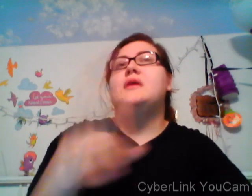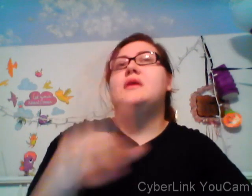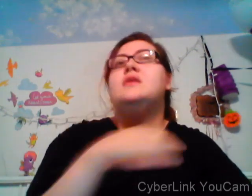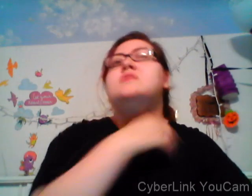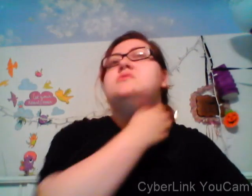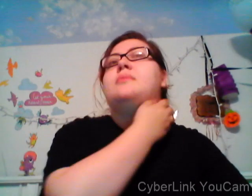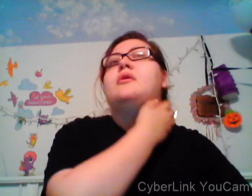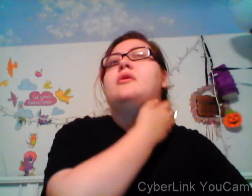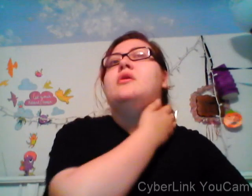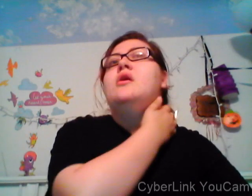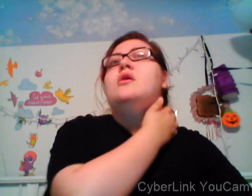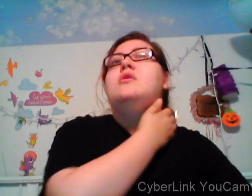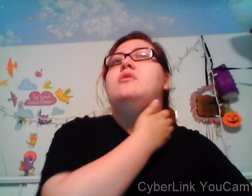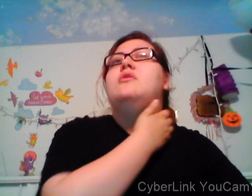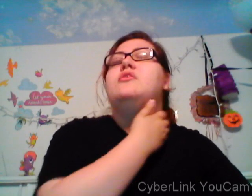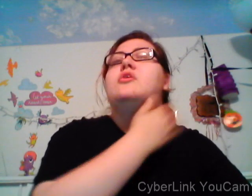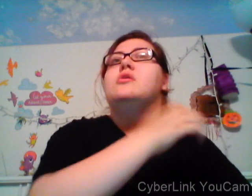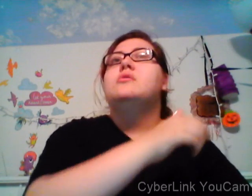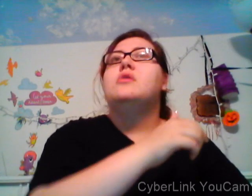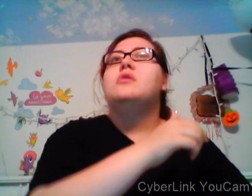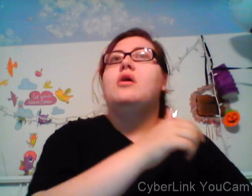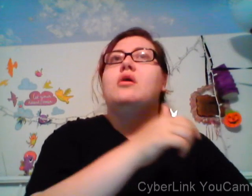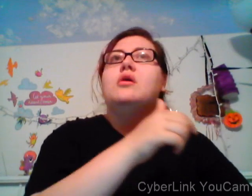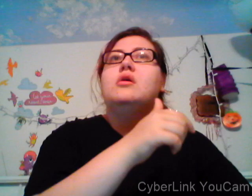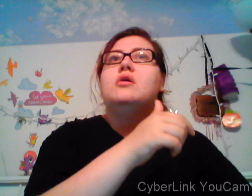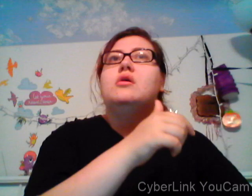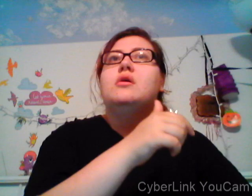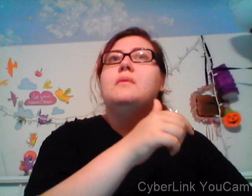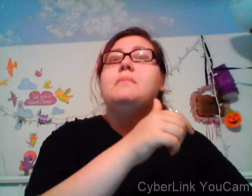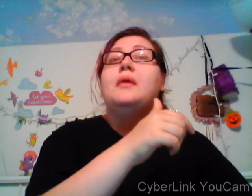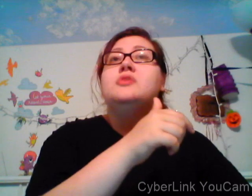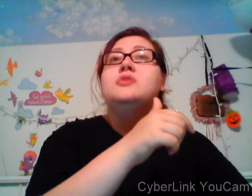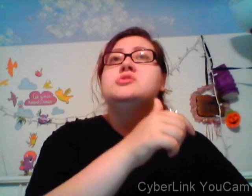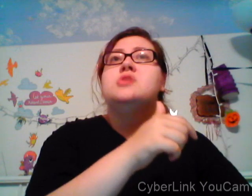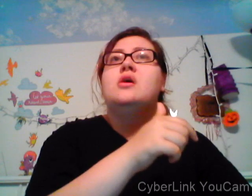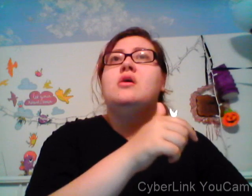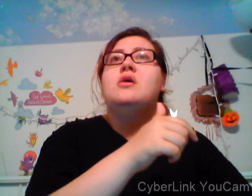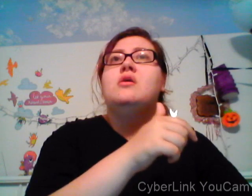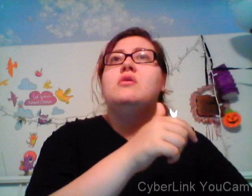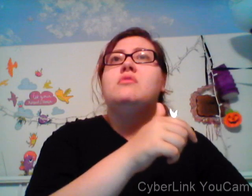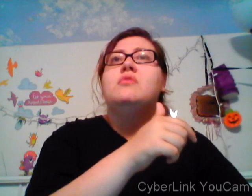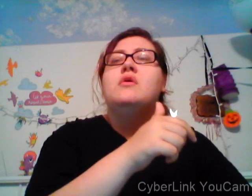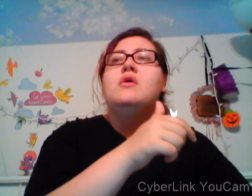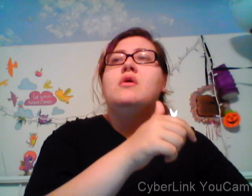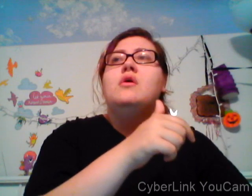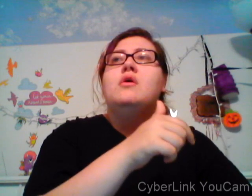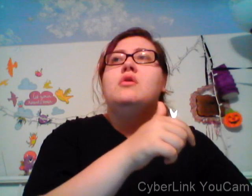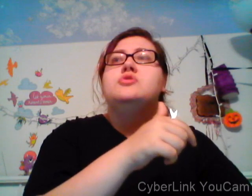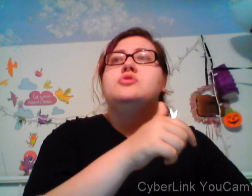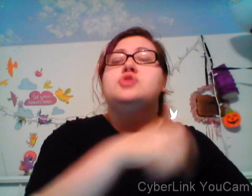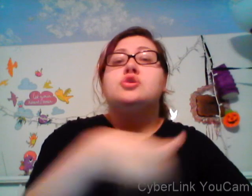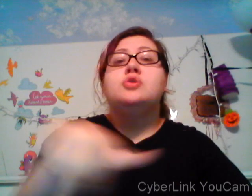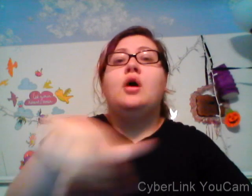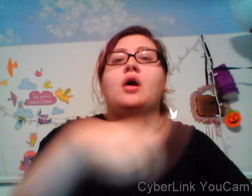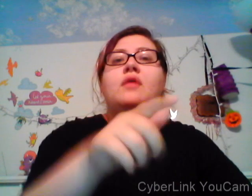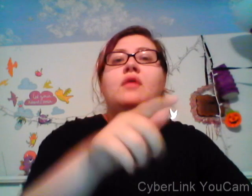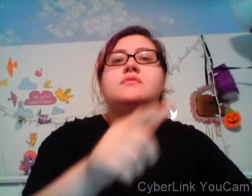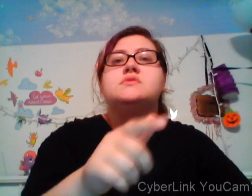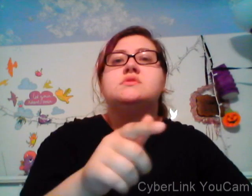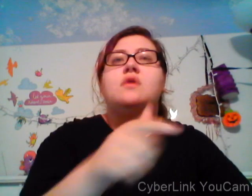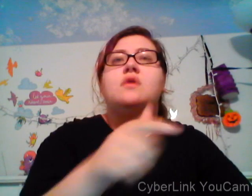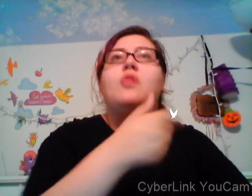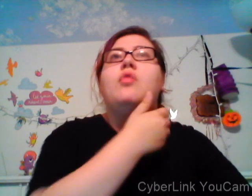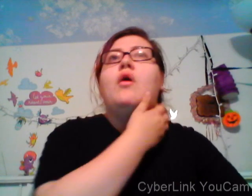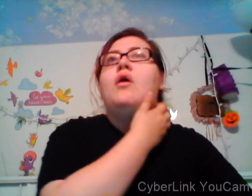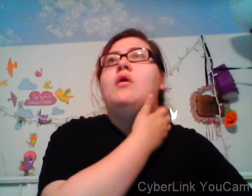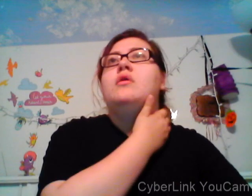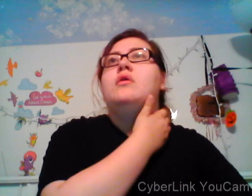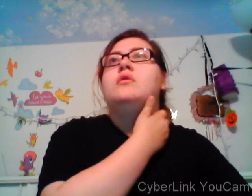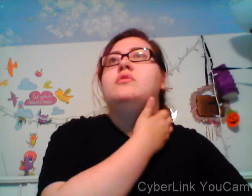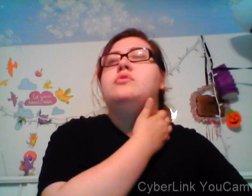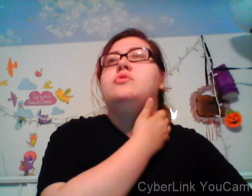include seeing Mount Rushmore for the third time for the third year in a row